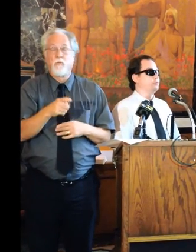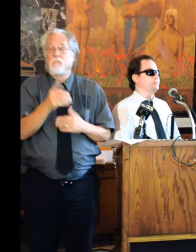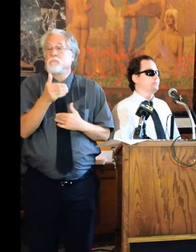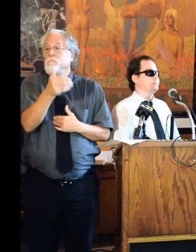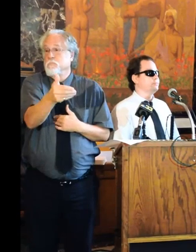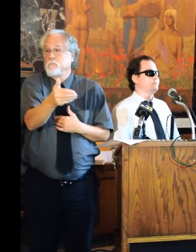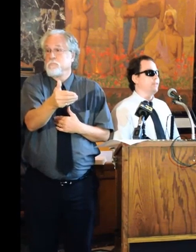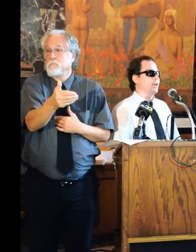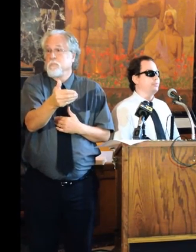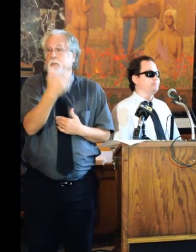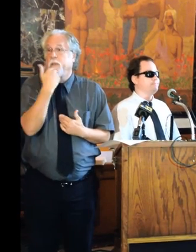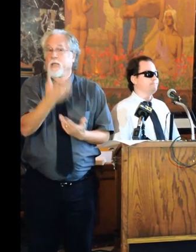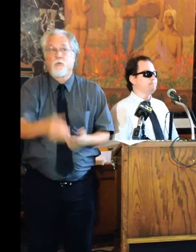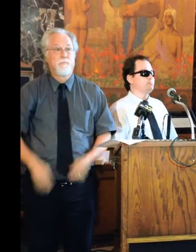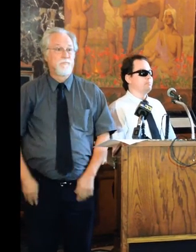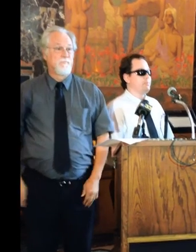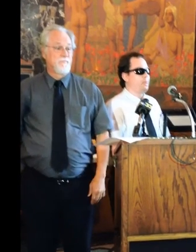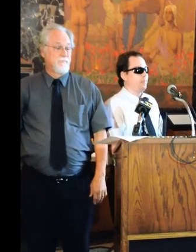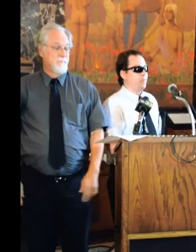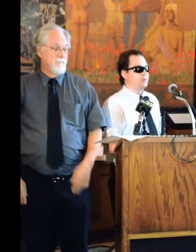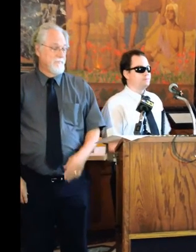down the road. Thank you.